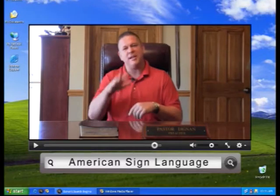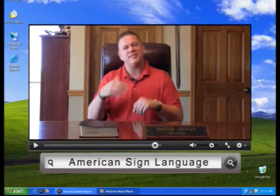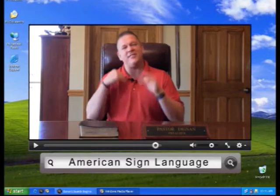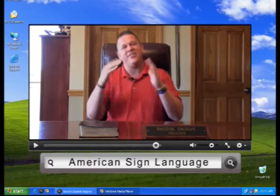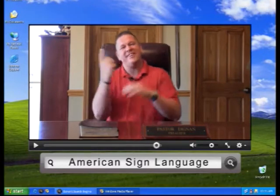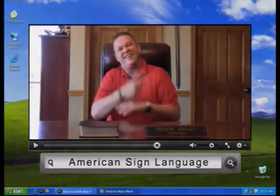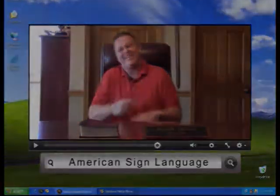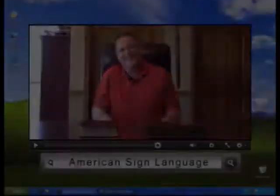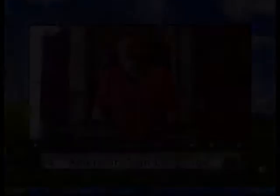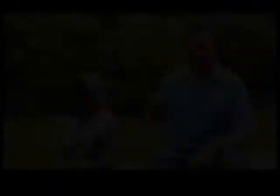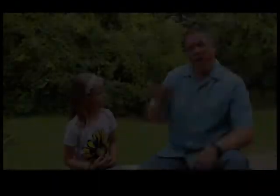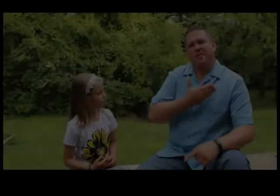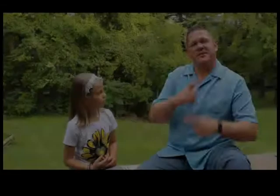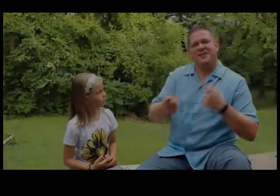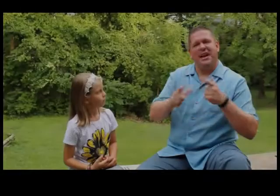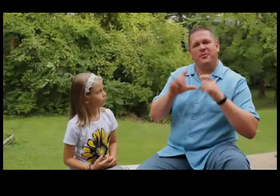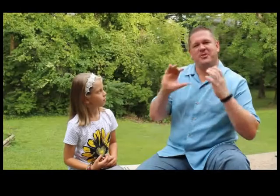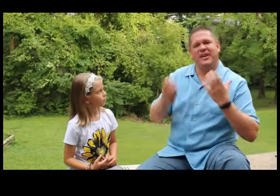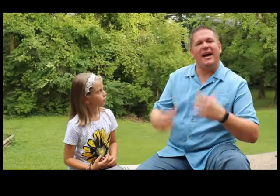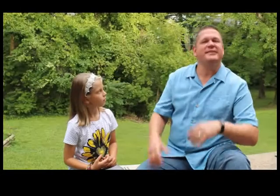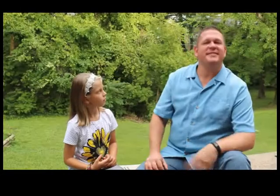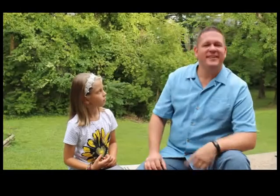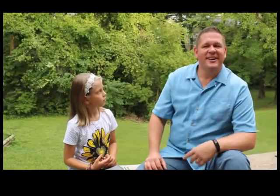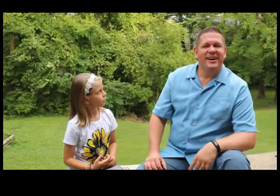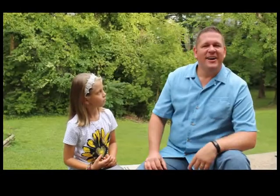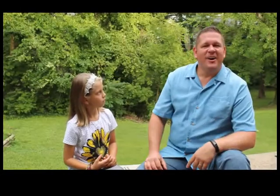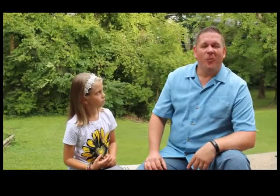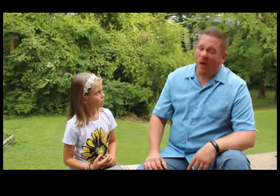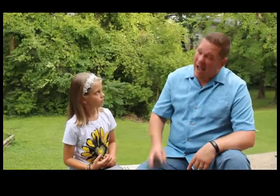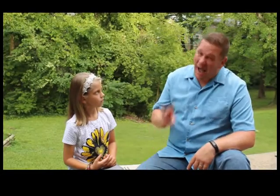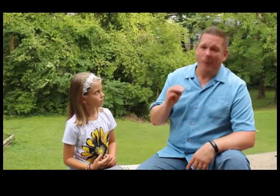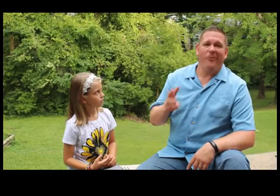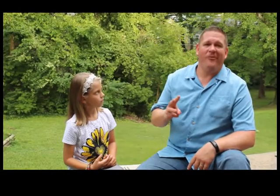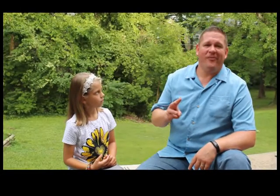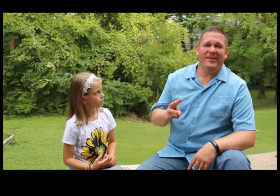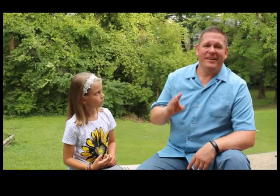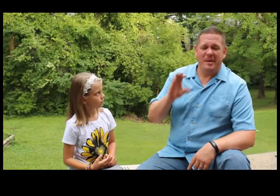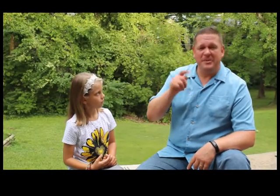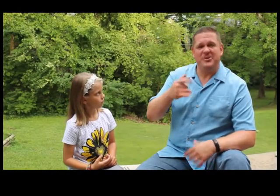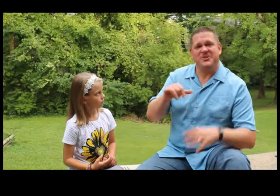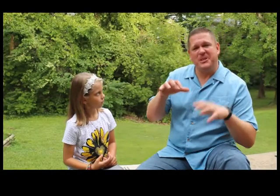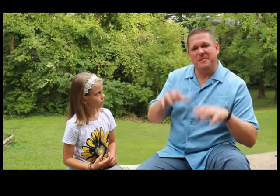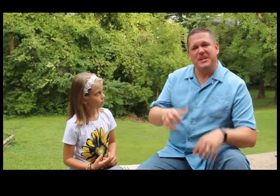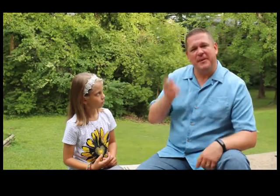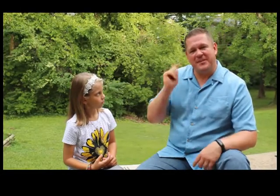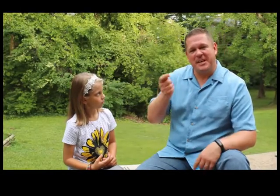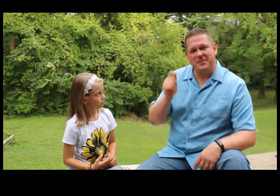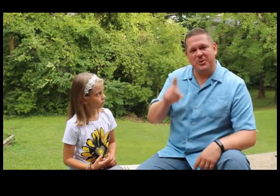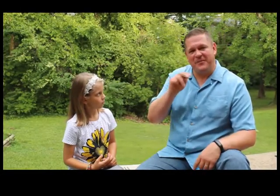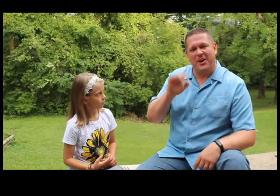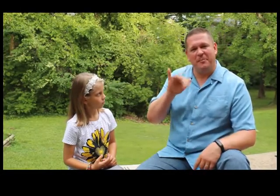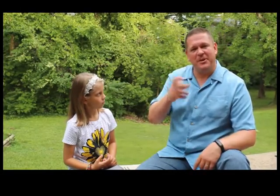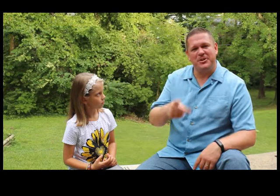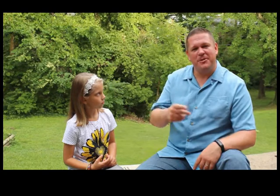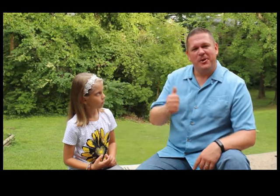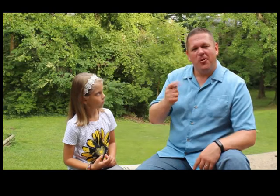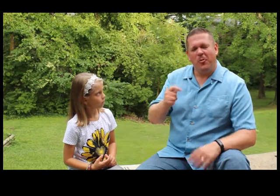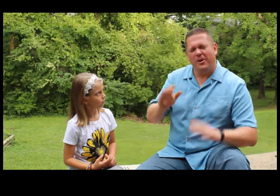bless. Have a great day. Welcome to sign language class. Wow. I bet you're still amazed by the testimony of Donna Bishop. What an